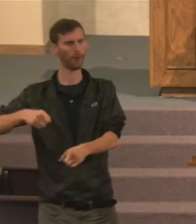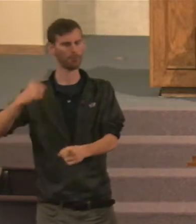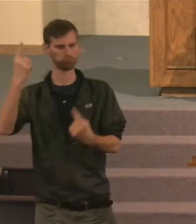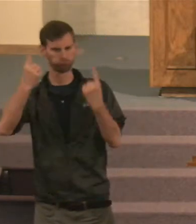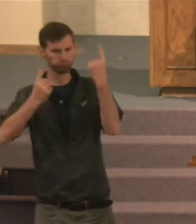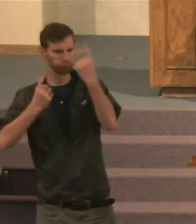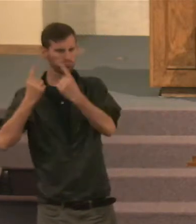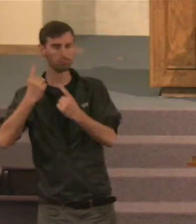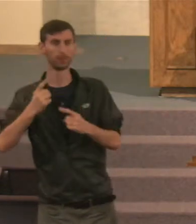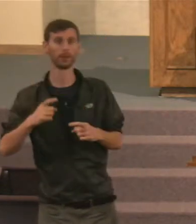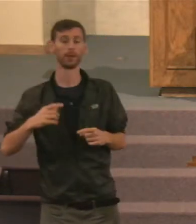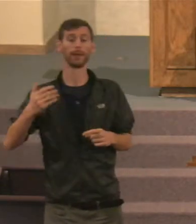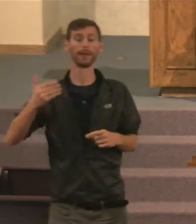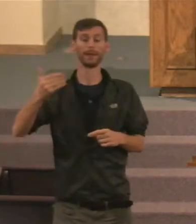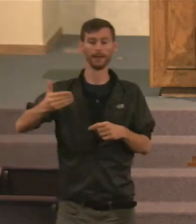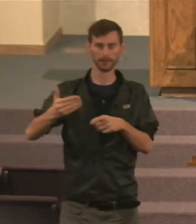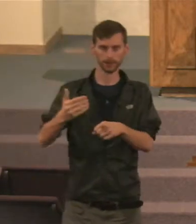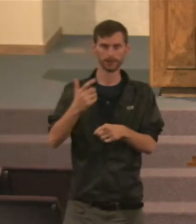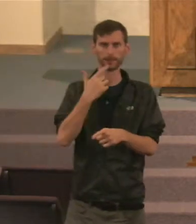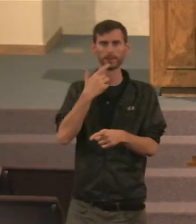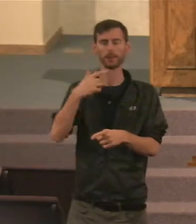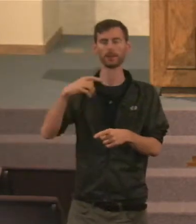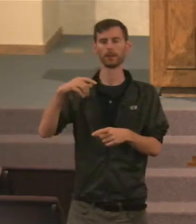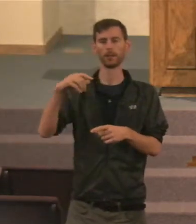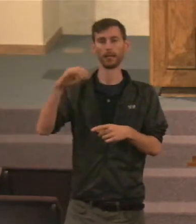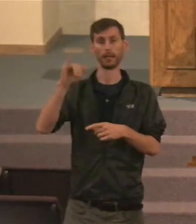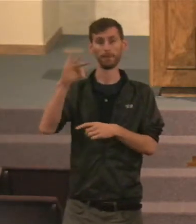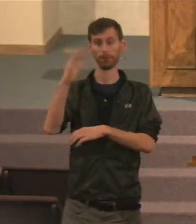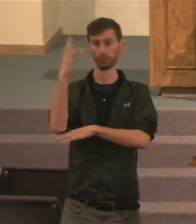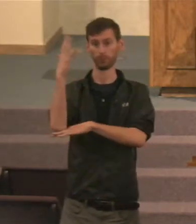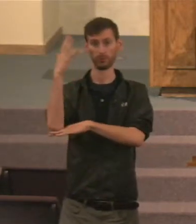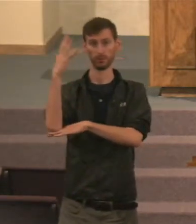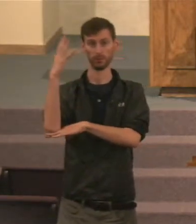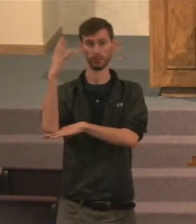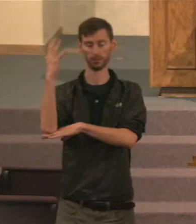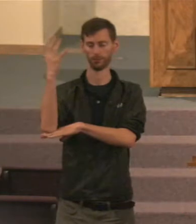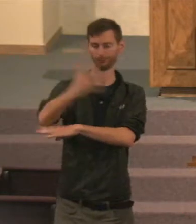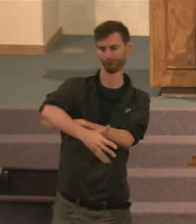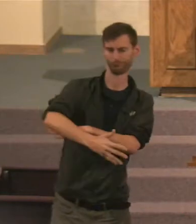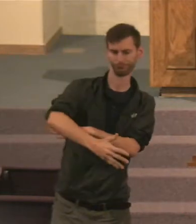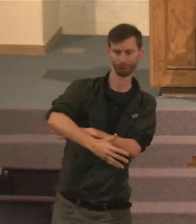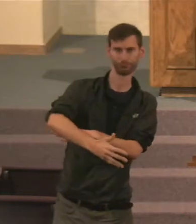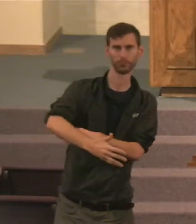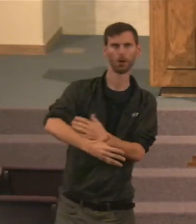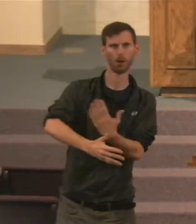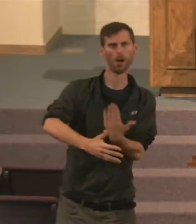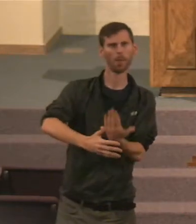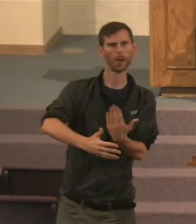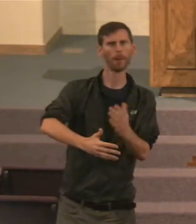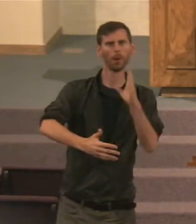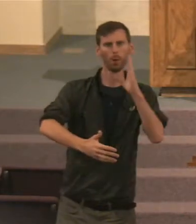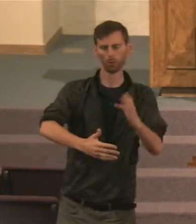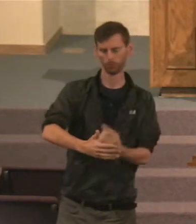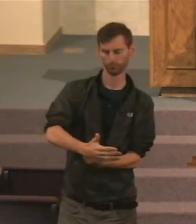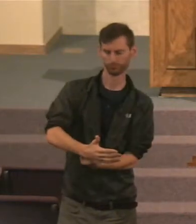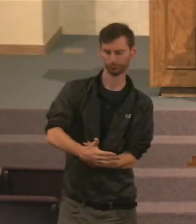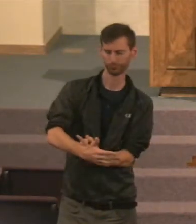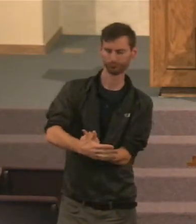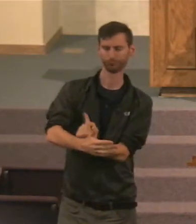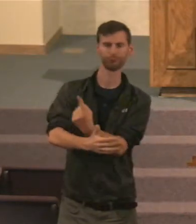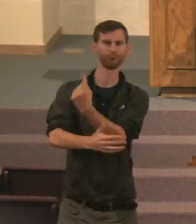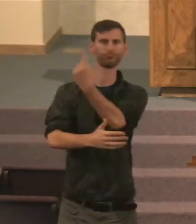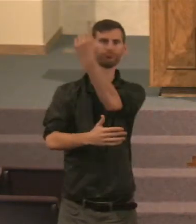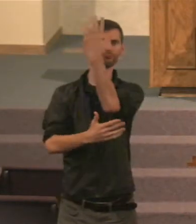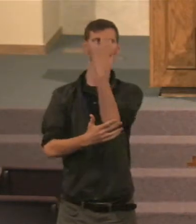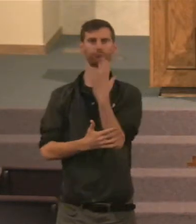if it falls, it might sprout again. And there have been, you know, a lot of people that would, you know, see things like